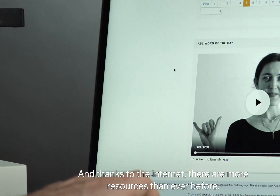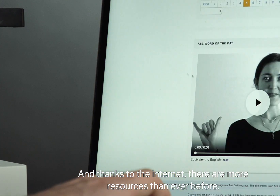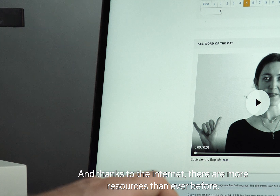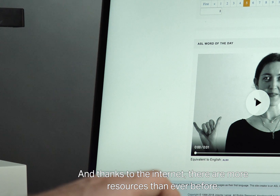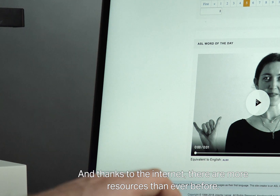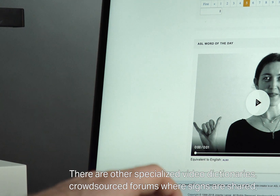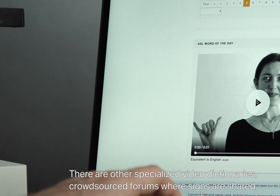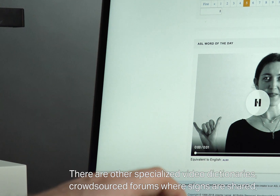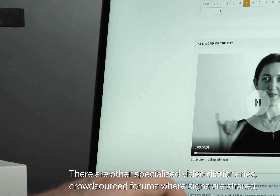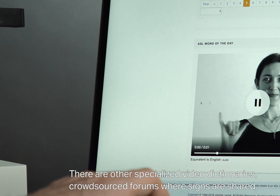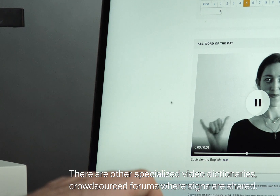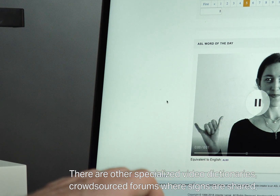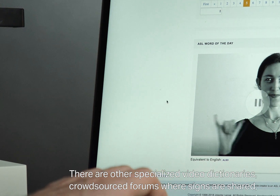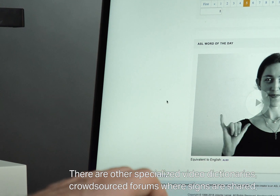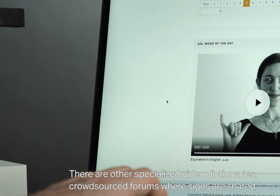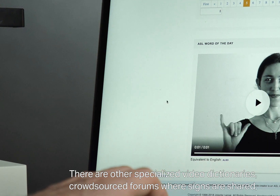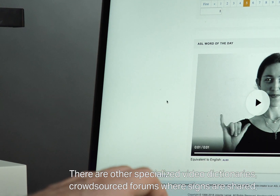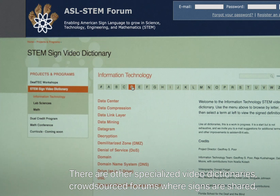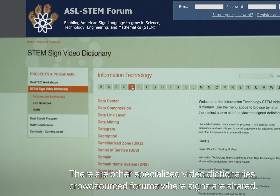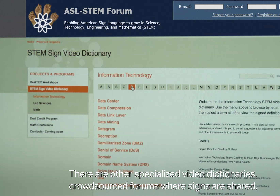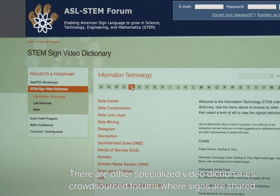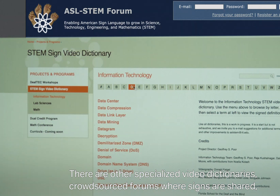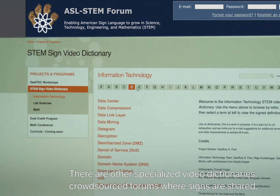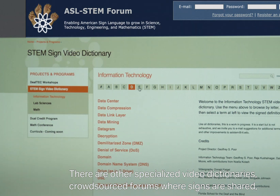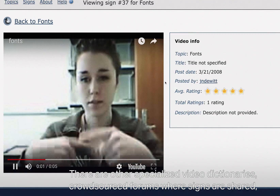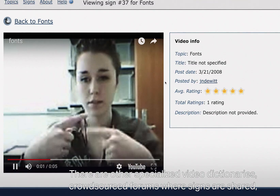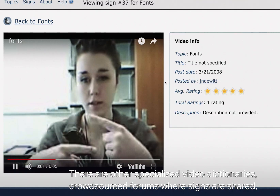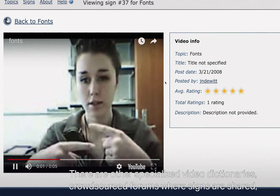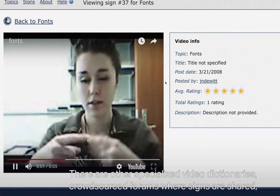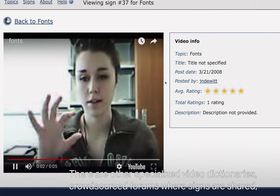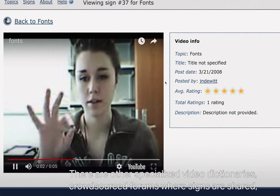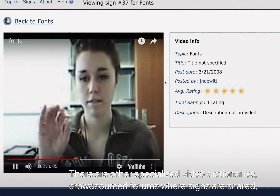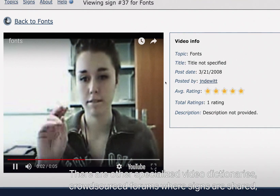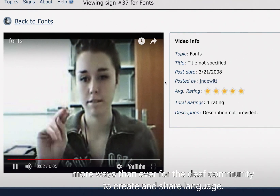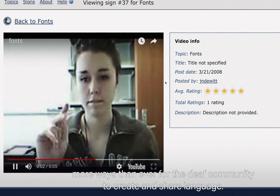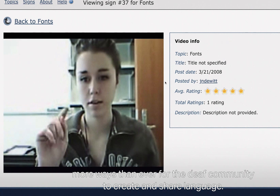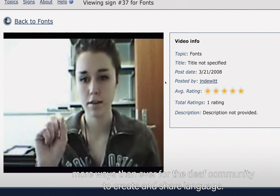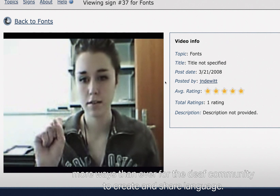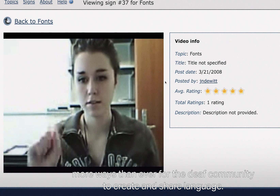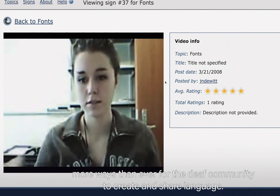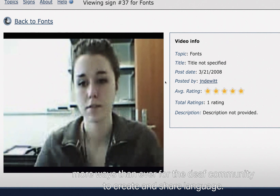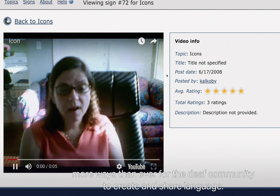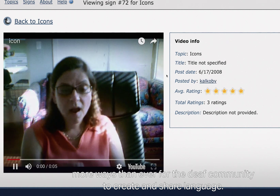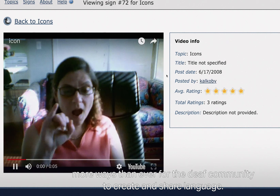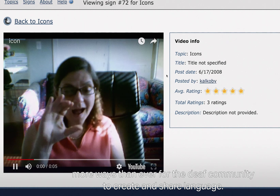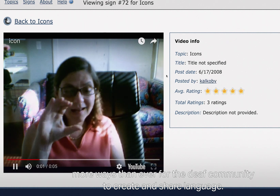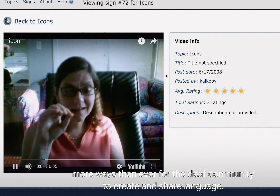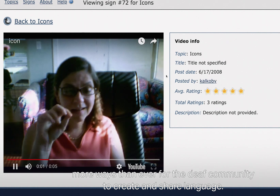There are other specialized video dictionaries, crowdsourced forums where signs are shared, more ways than ever for the deaf community to